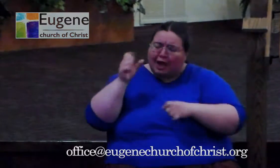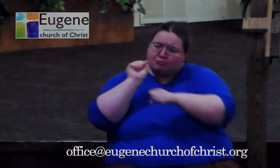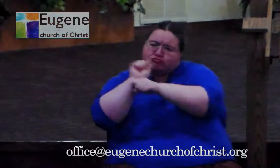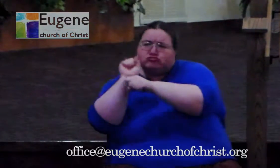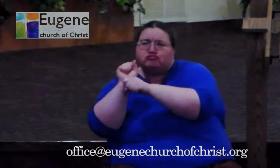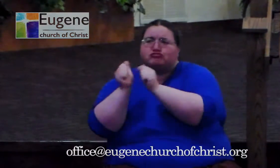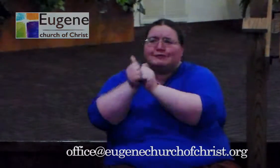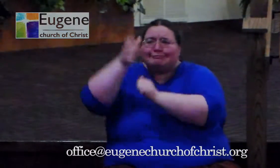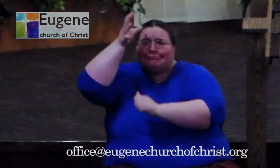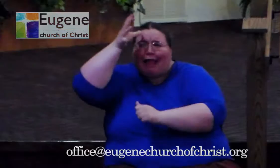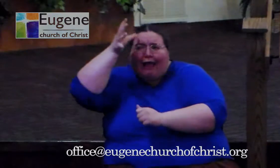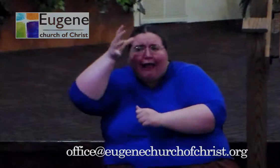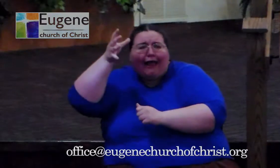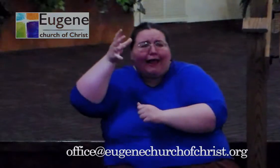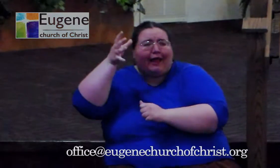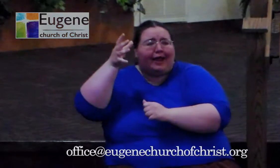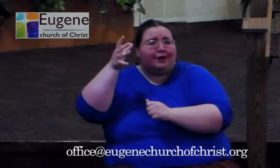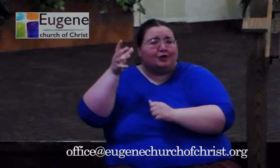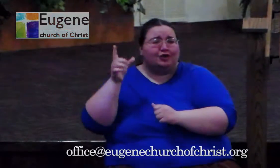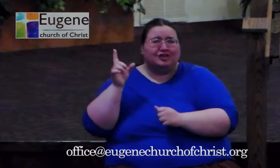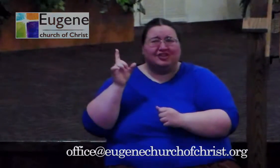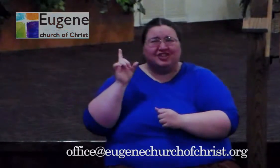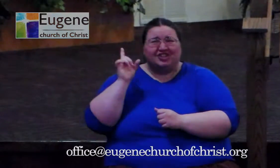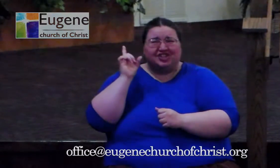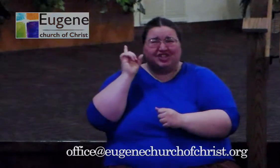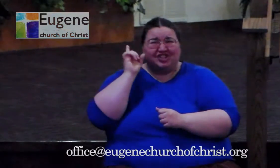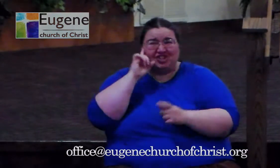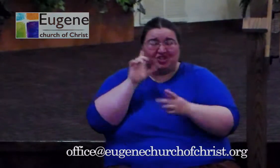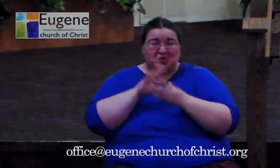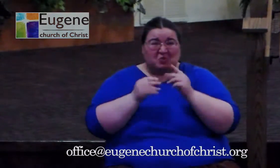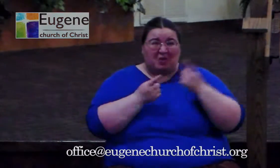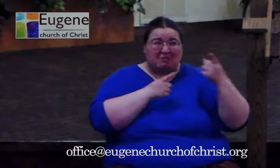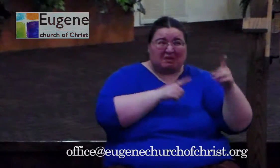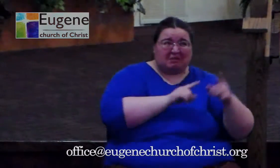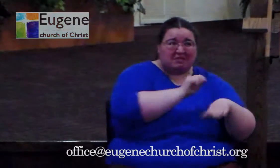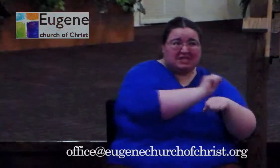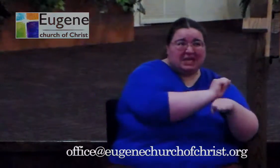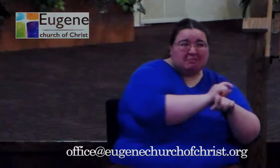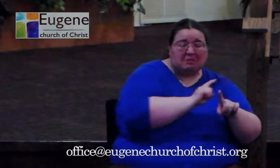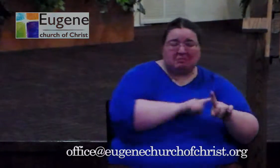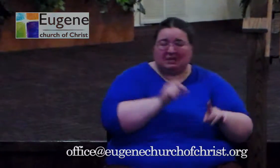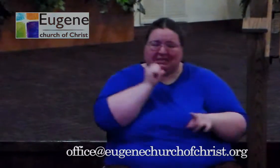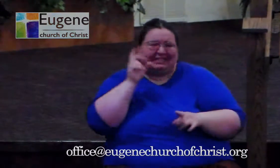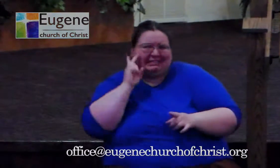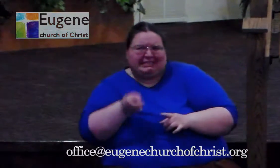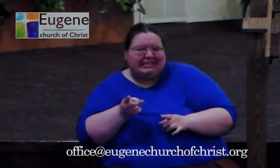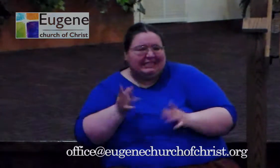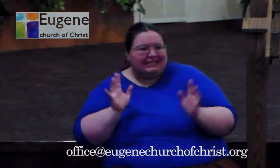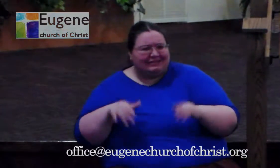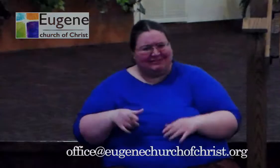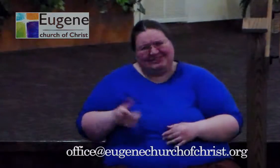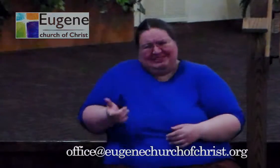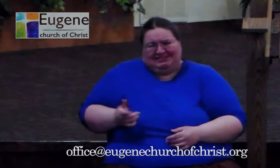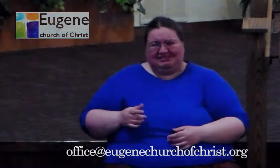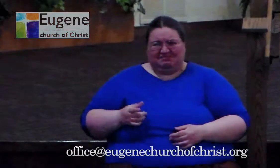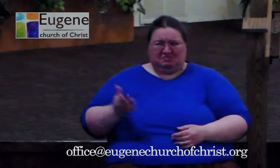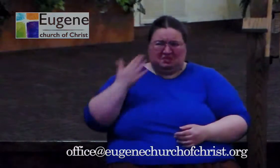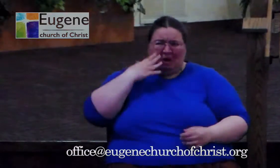You we heard the story about the thing at the temple, but we weren't, we didn't see it. It's just, this is just Jesus. Where does he get